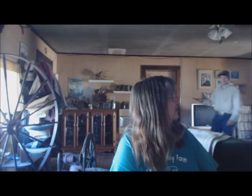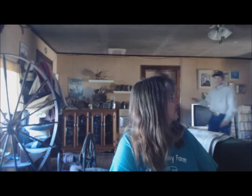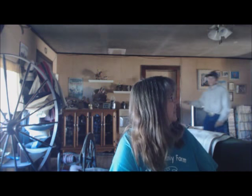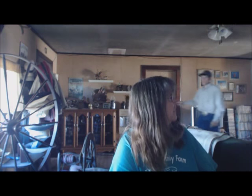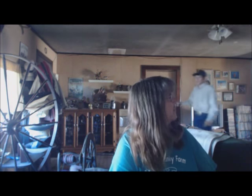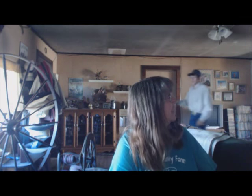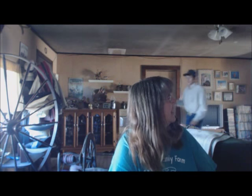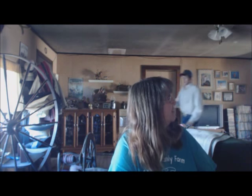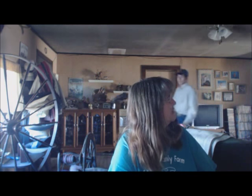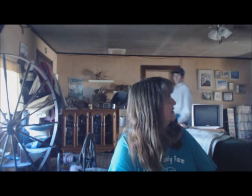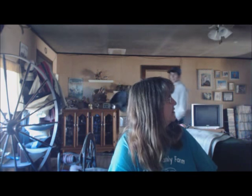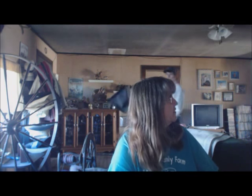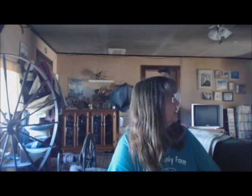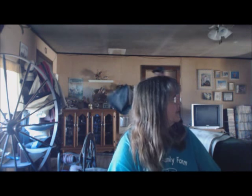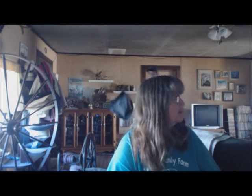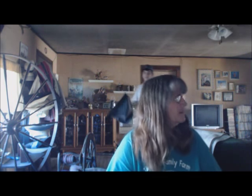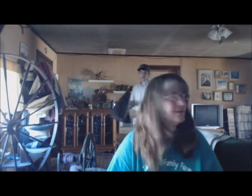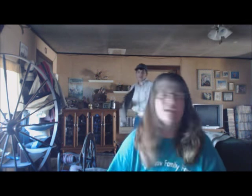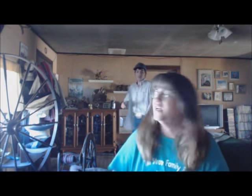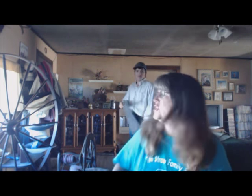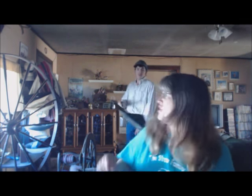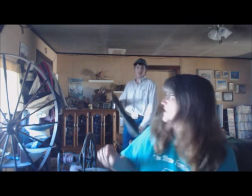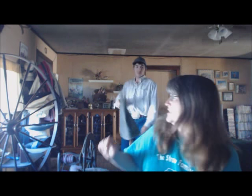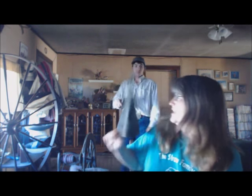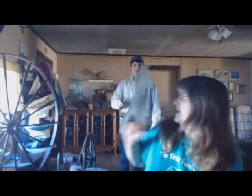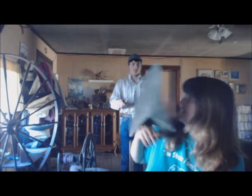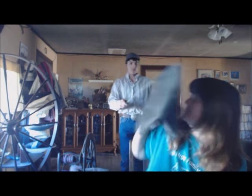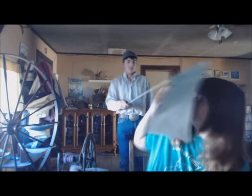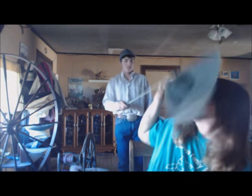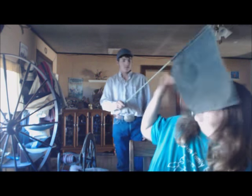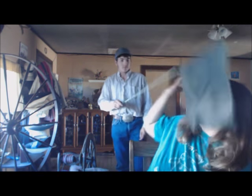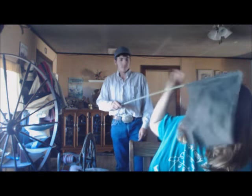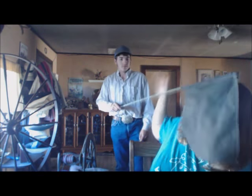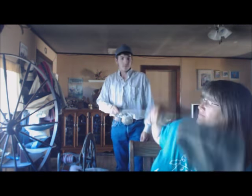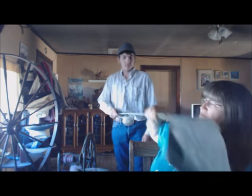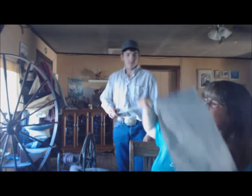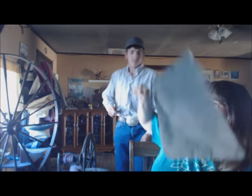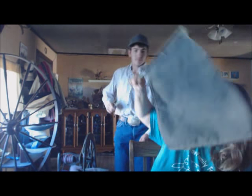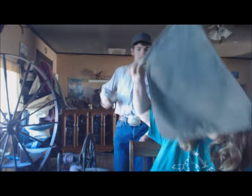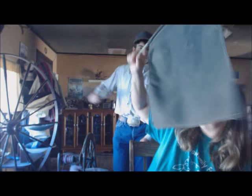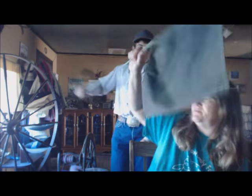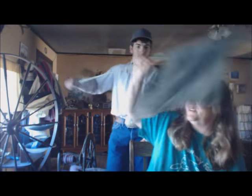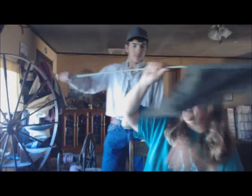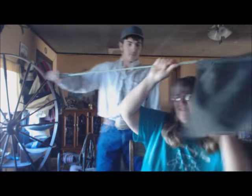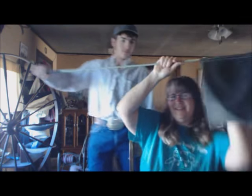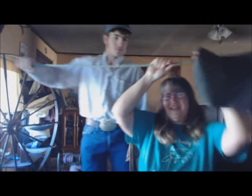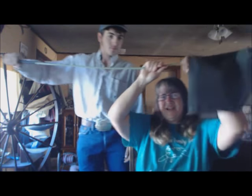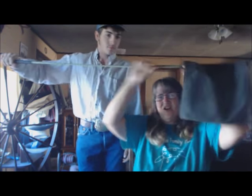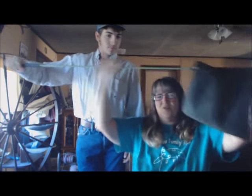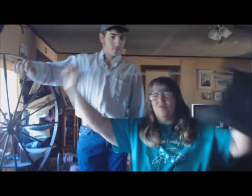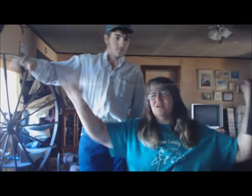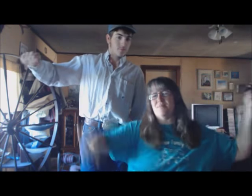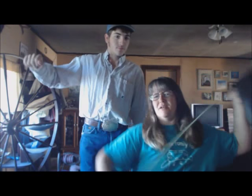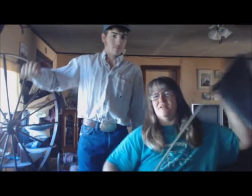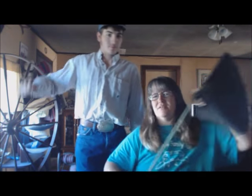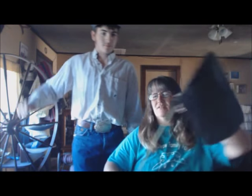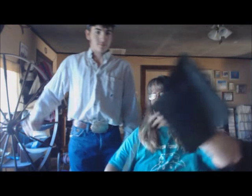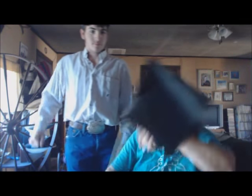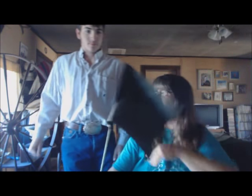quit, you're going have her coward, quit. She doesn't like it, but we just put it, let go, come on,